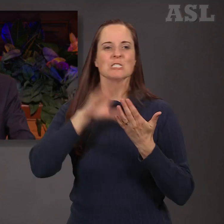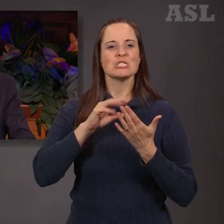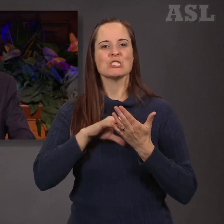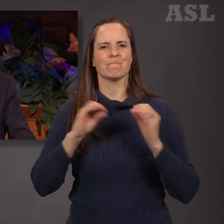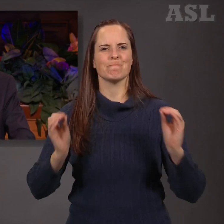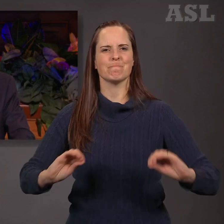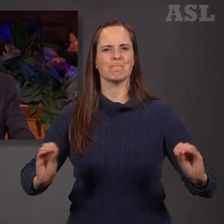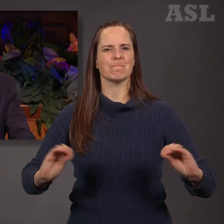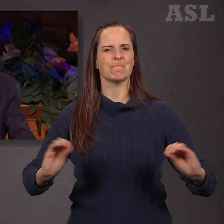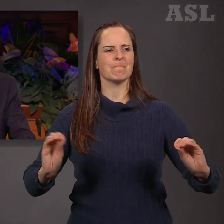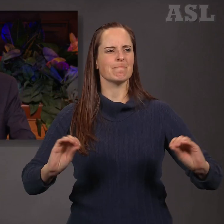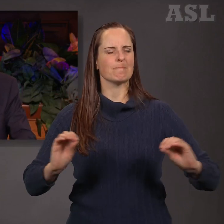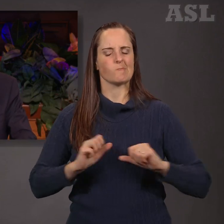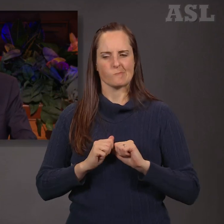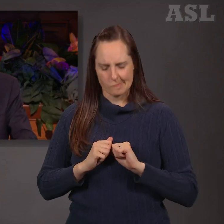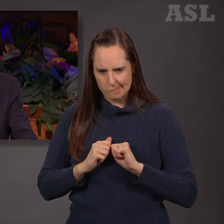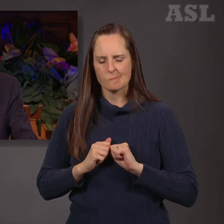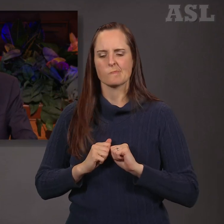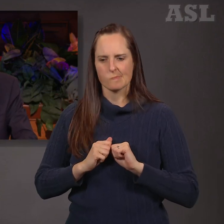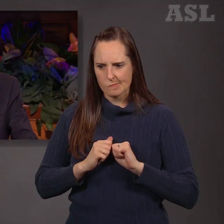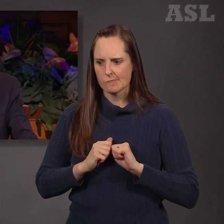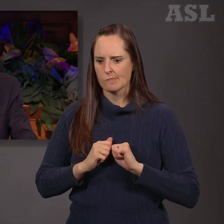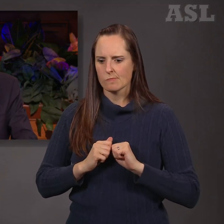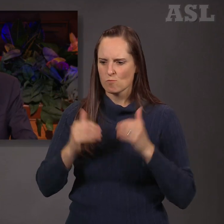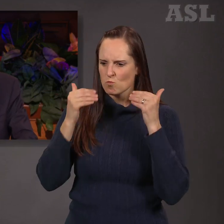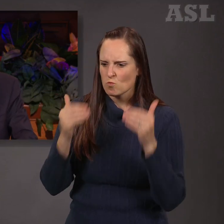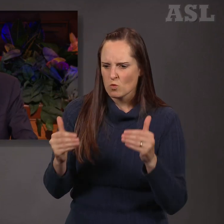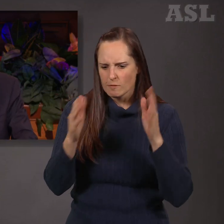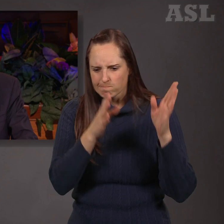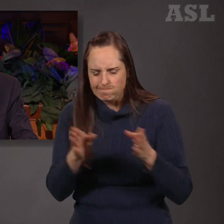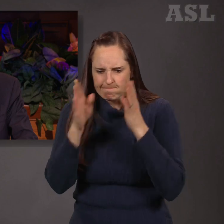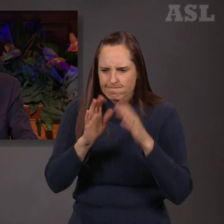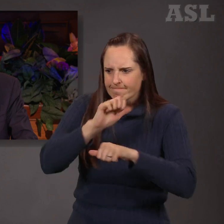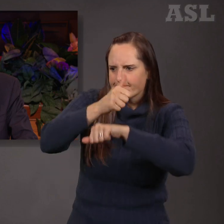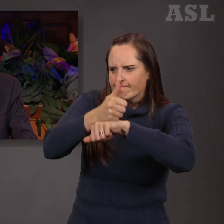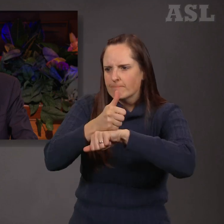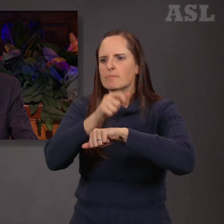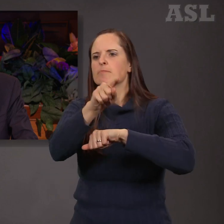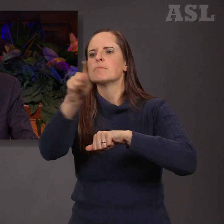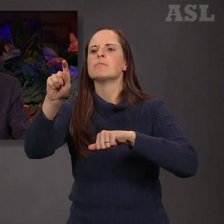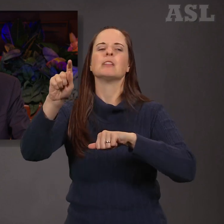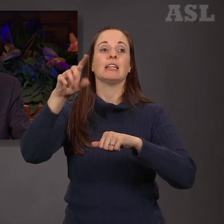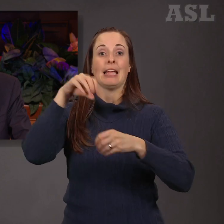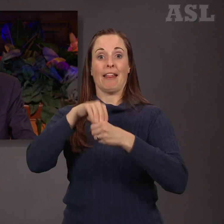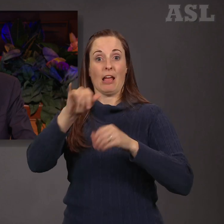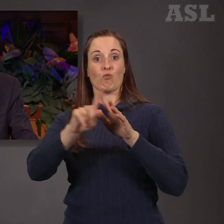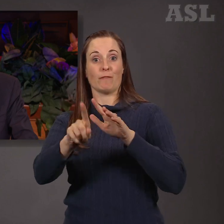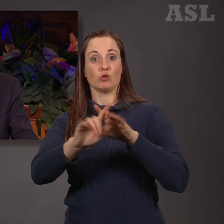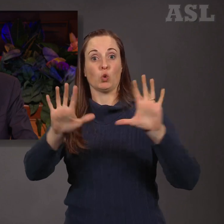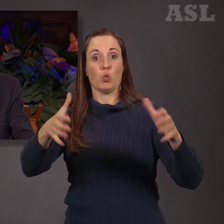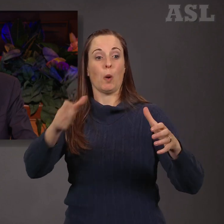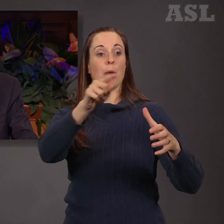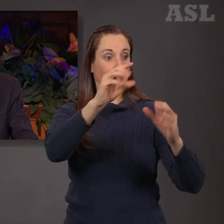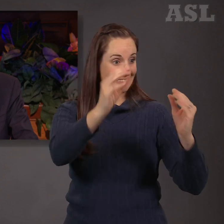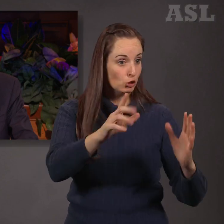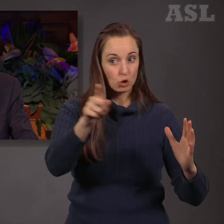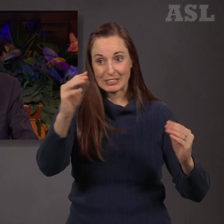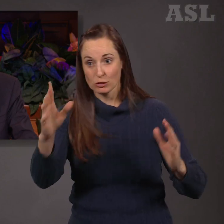He organized other teachers in the refugee population in what they called tree schools,